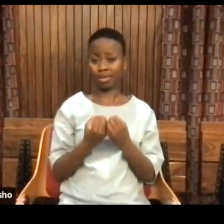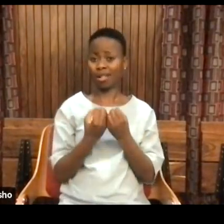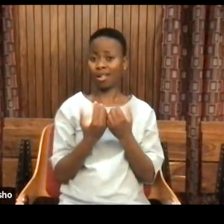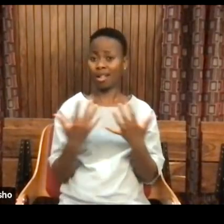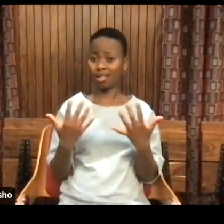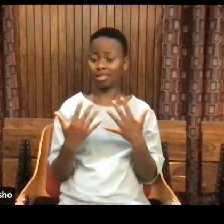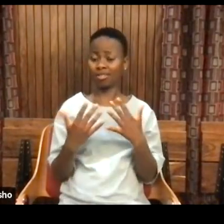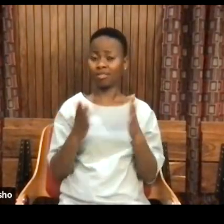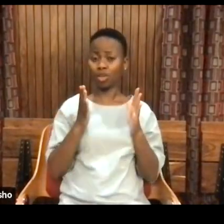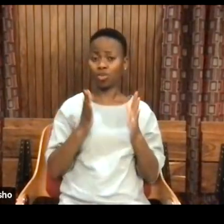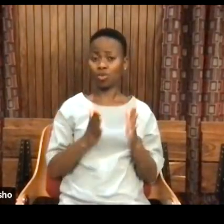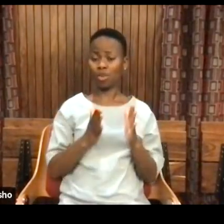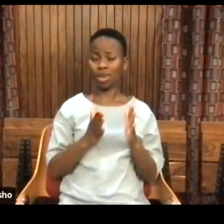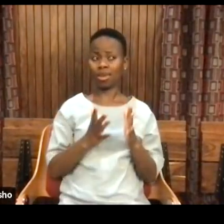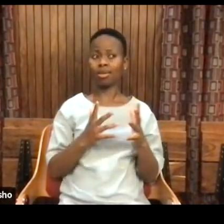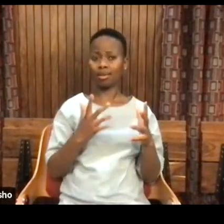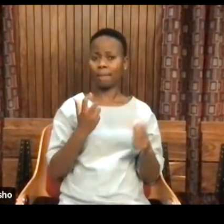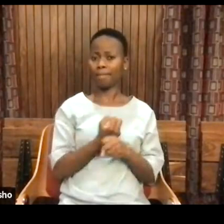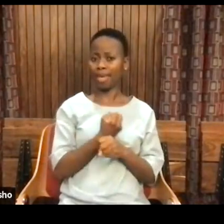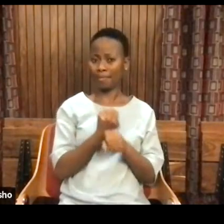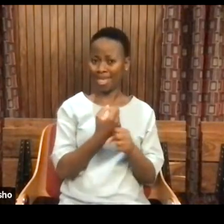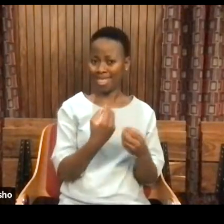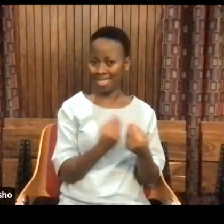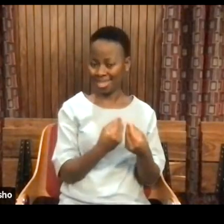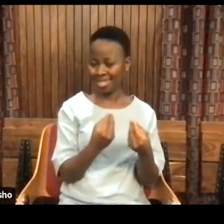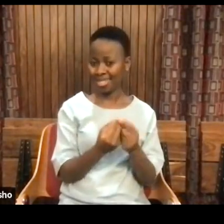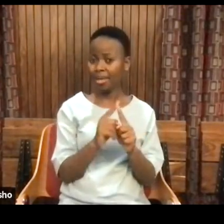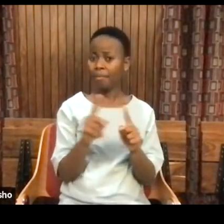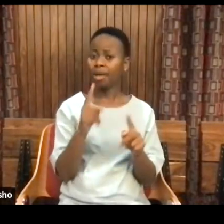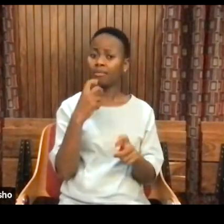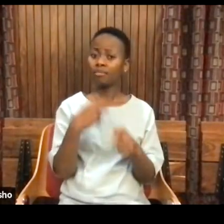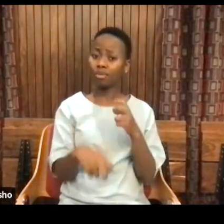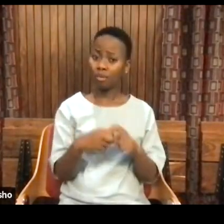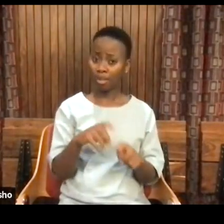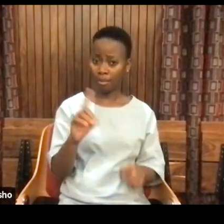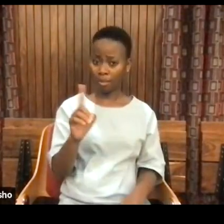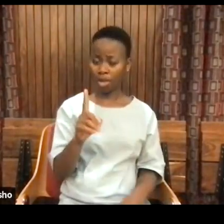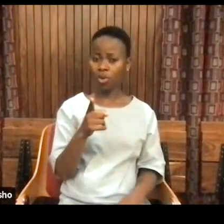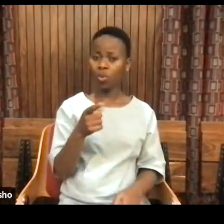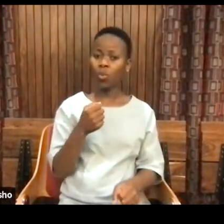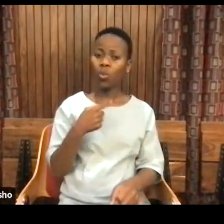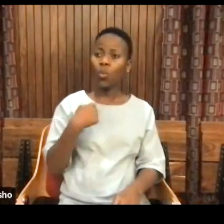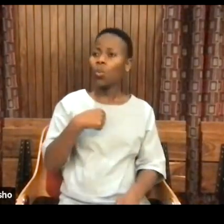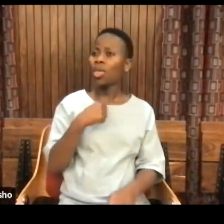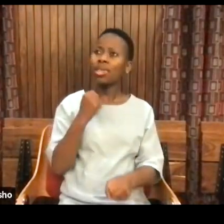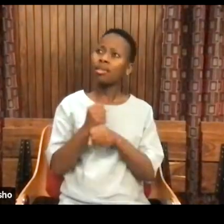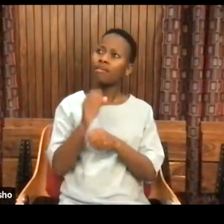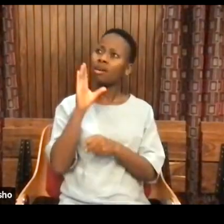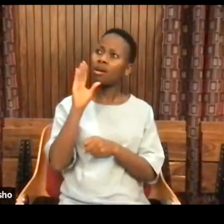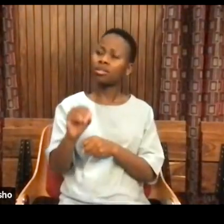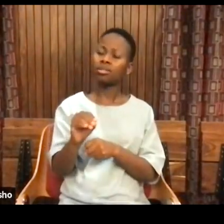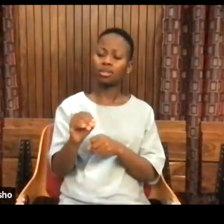are producing things. But here's the thing that many of us don't think about. Many of us don't ask, what is science?